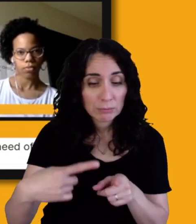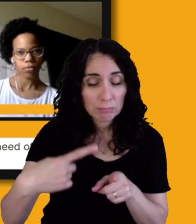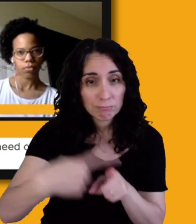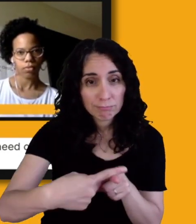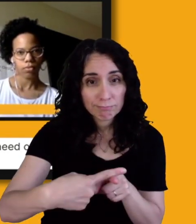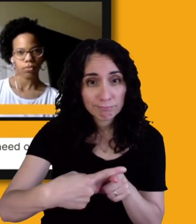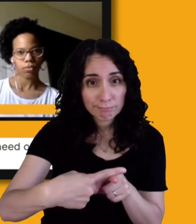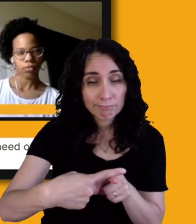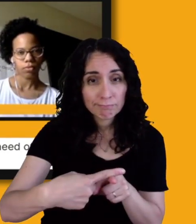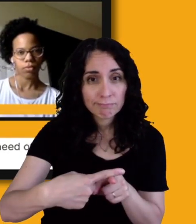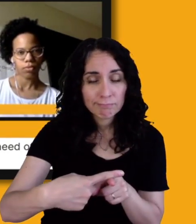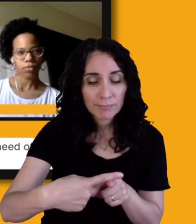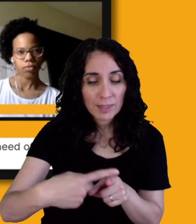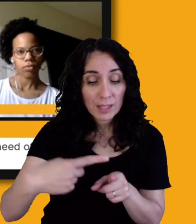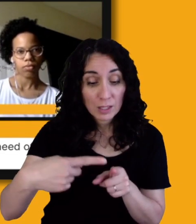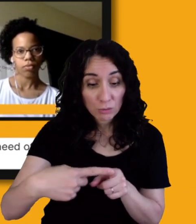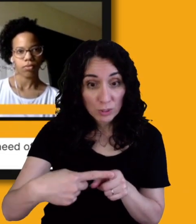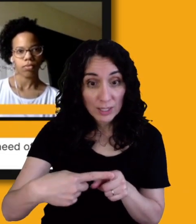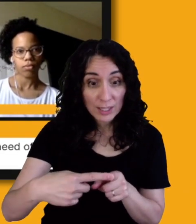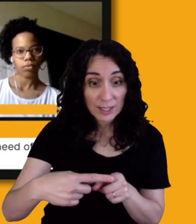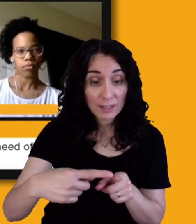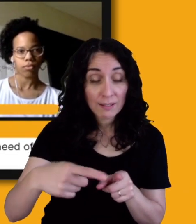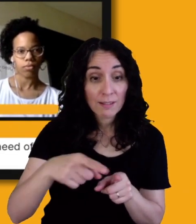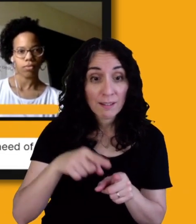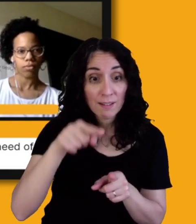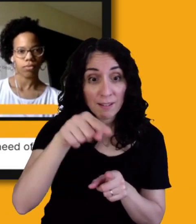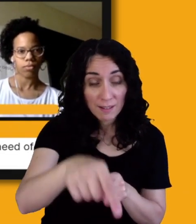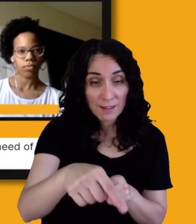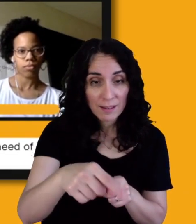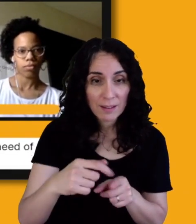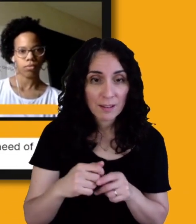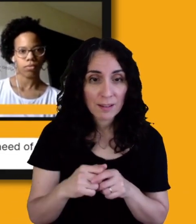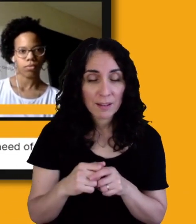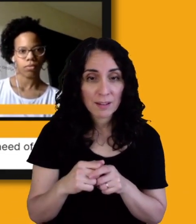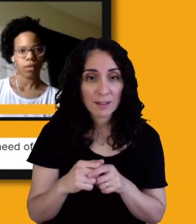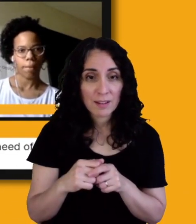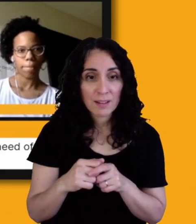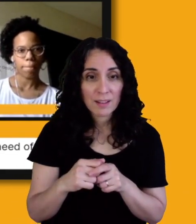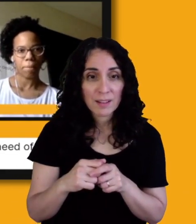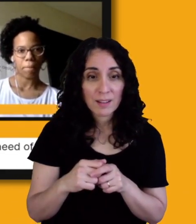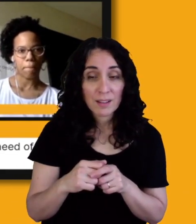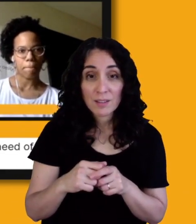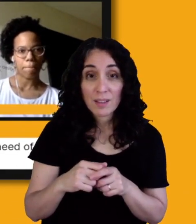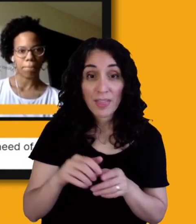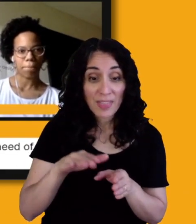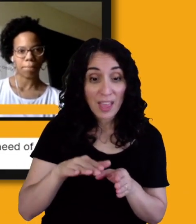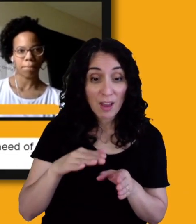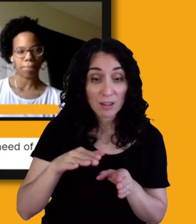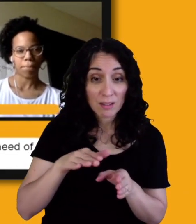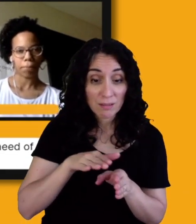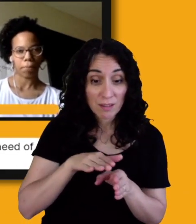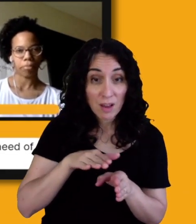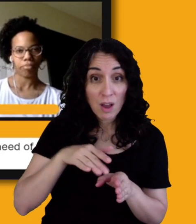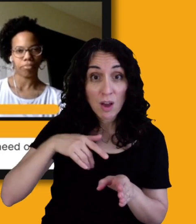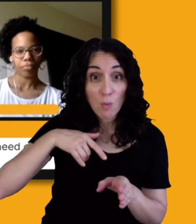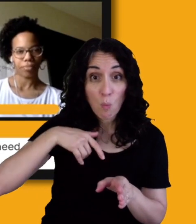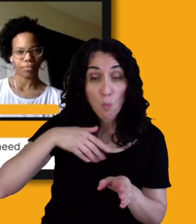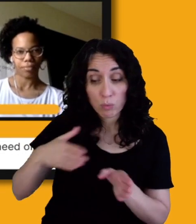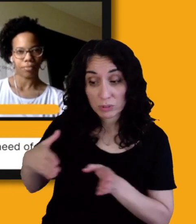it, it eliminates the need for a curb cut because it says everybody can, everybody who's walking or, or on the sidewalk continues at the